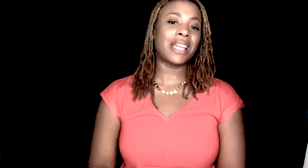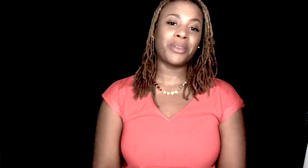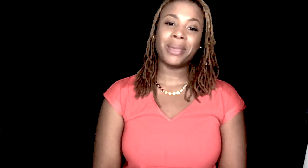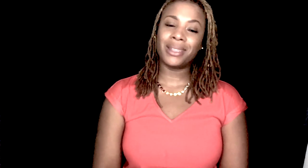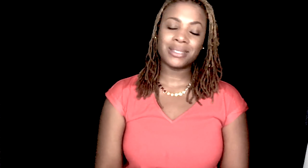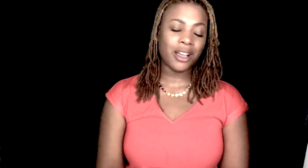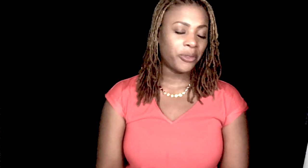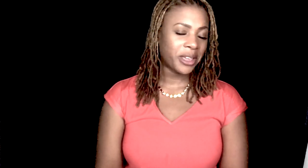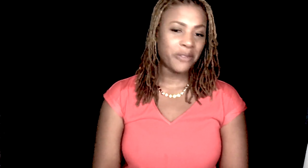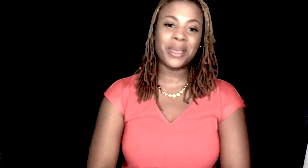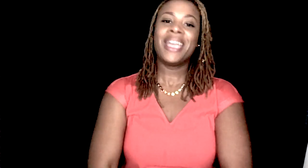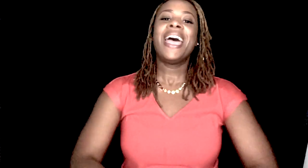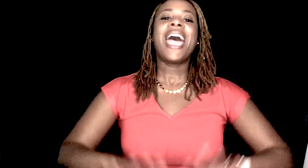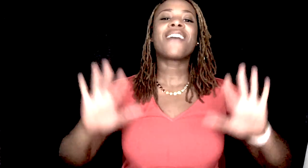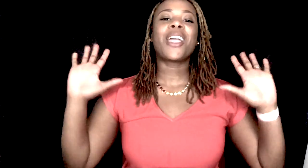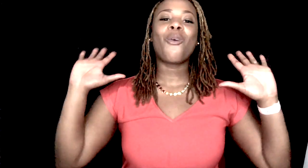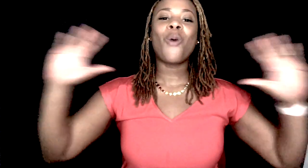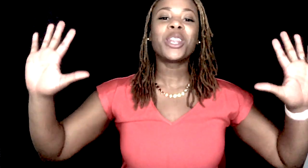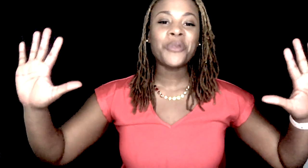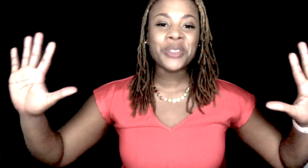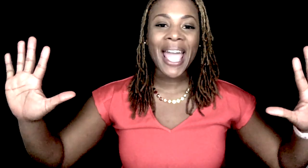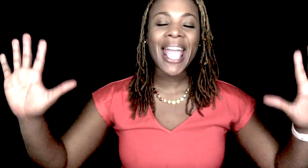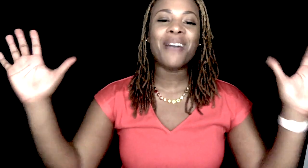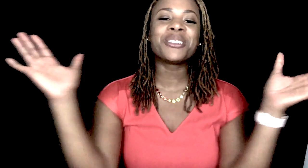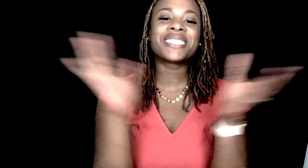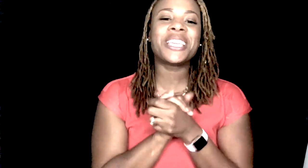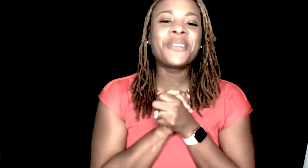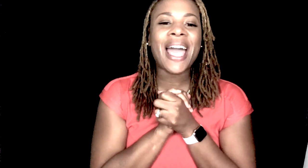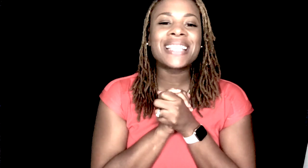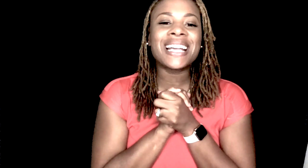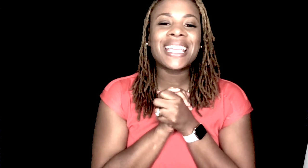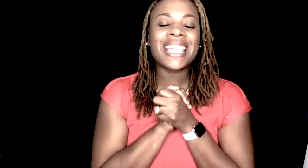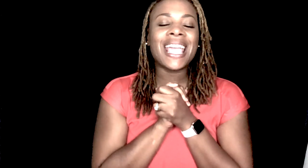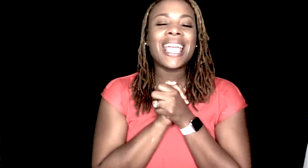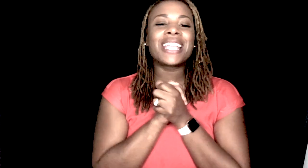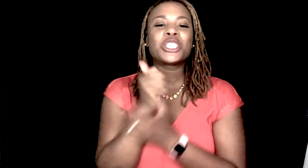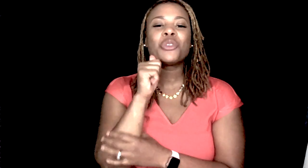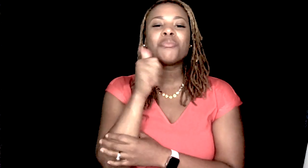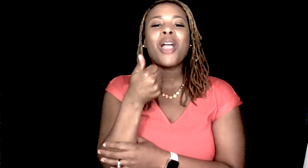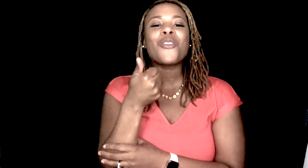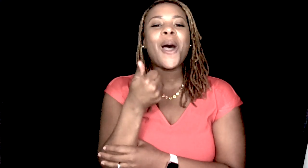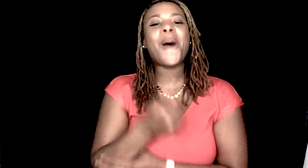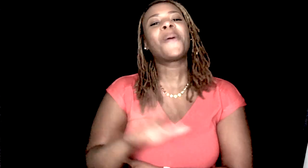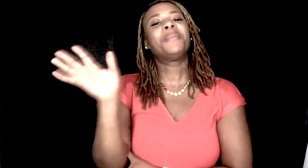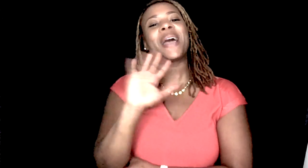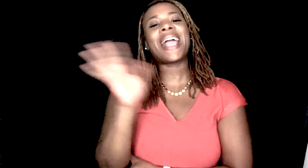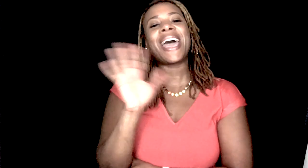seven minutes. Y'all forgive me. Have a wonderful night. I will see you guys again tomorrow. Bye, guys.